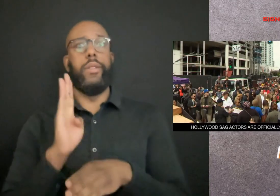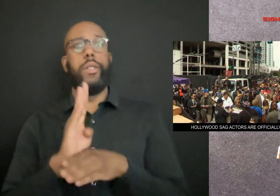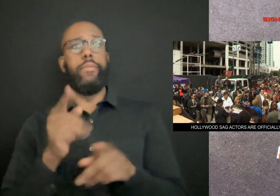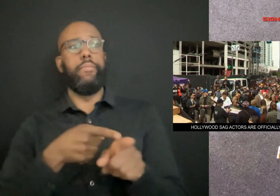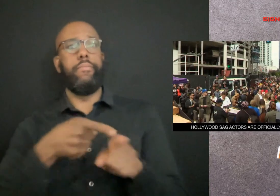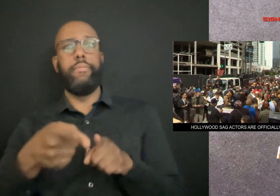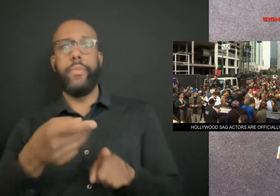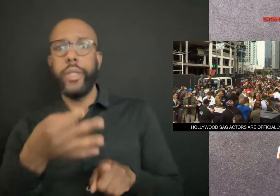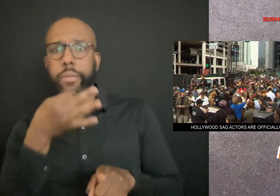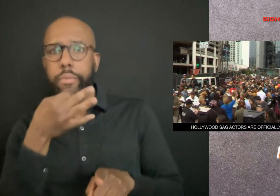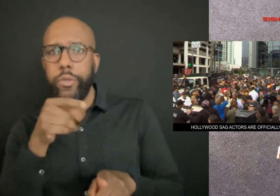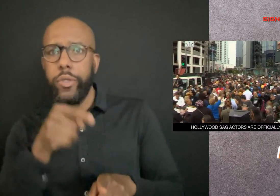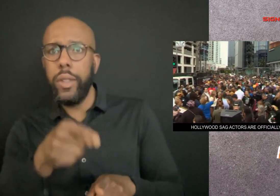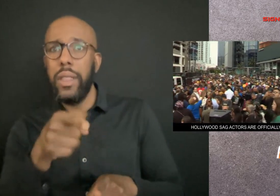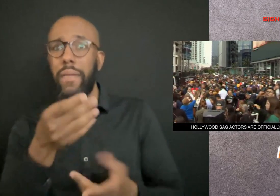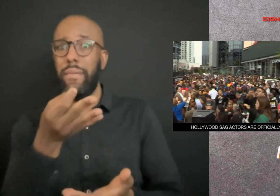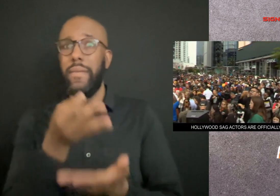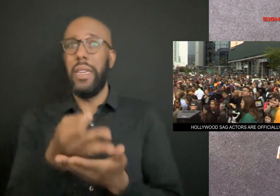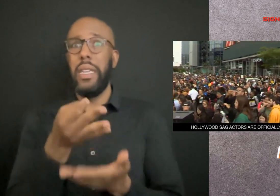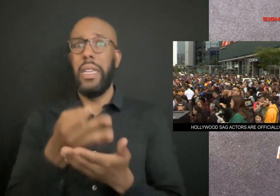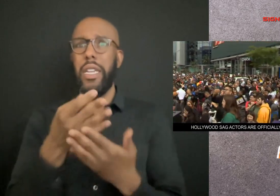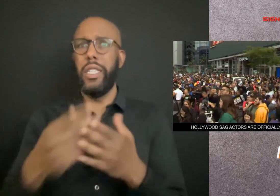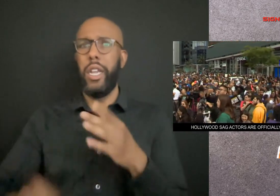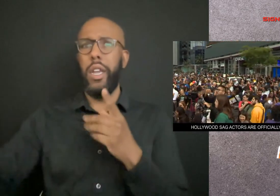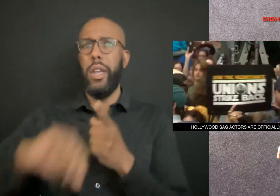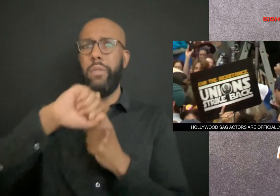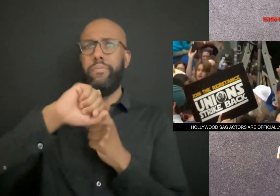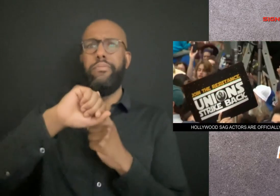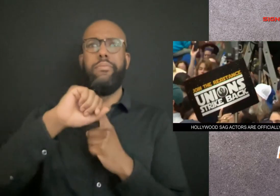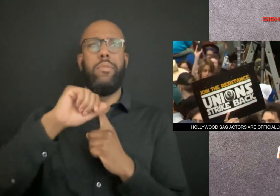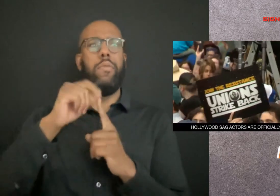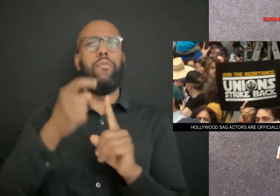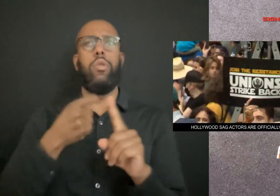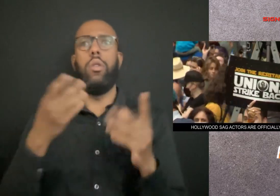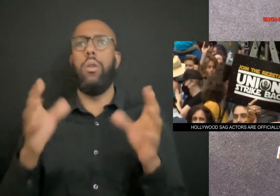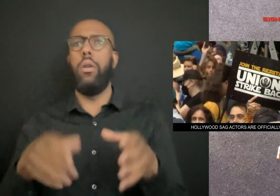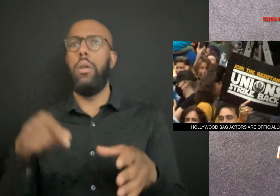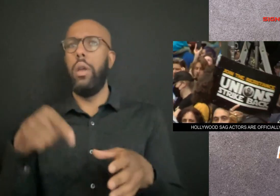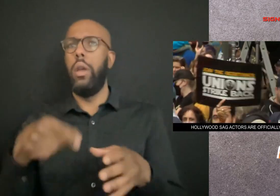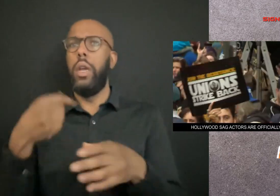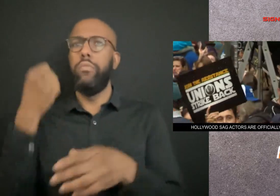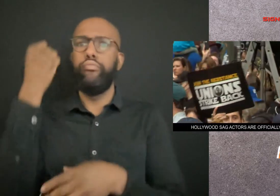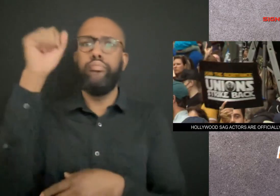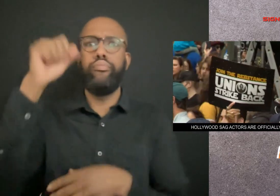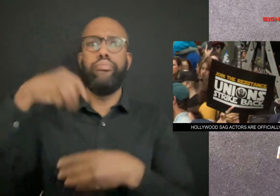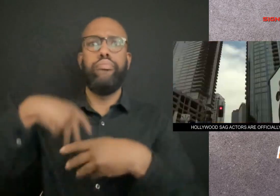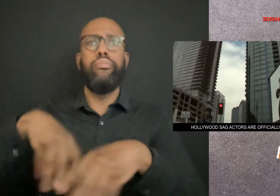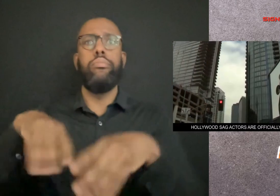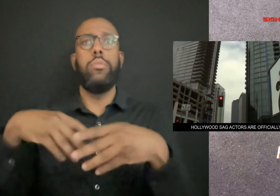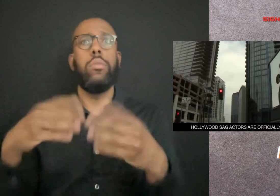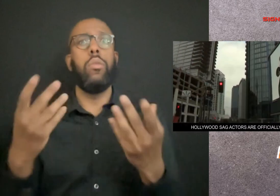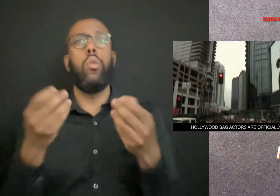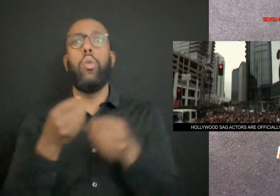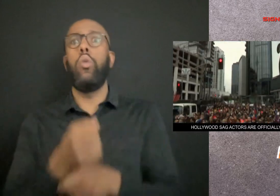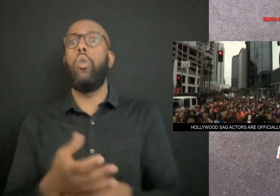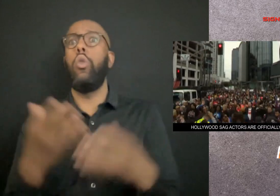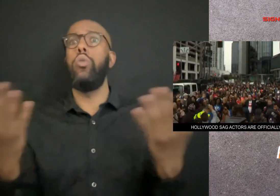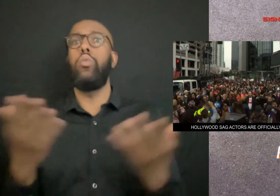Industry experts say the financial blow of the strike could be a $3 million a day